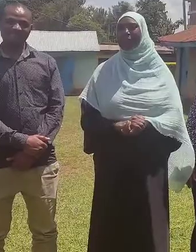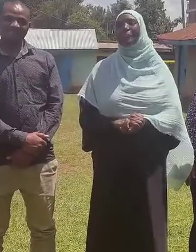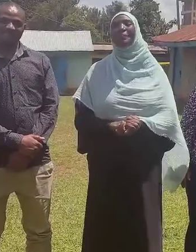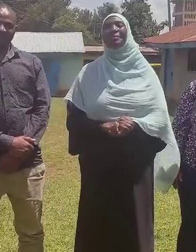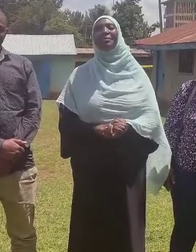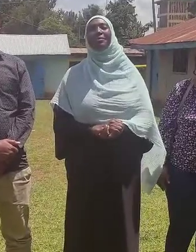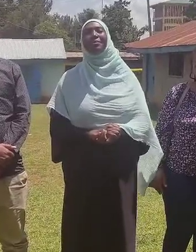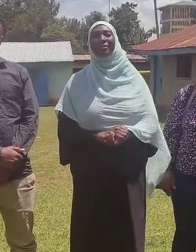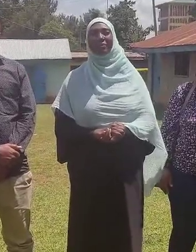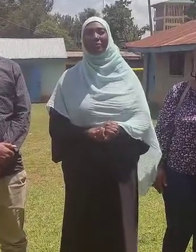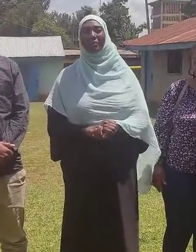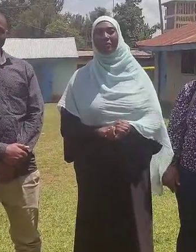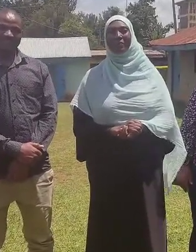Nice. Goodbye.